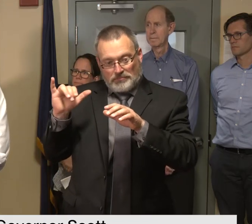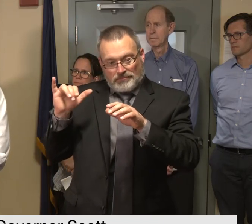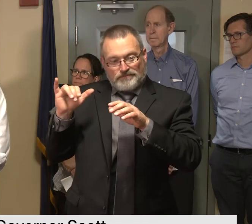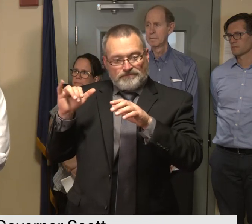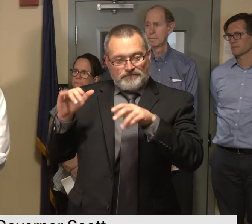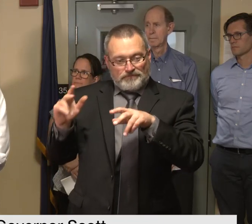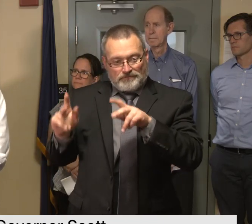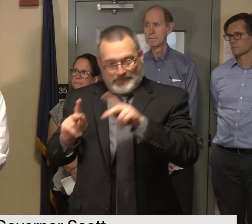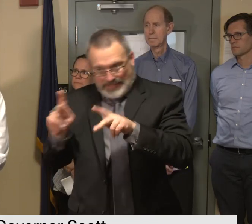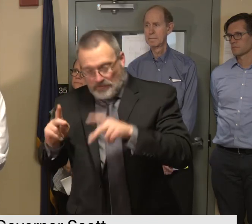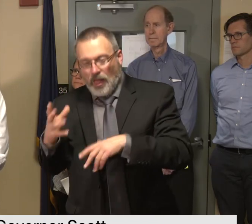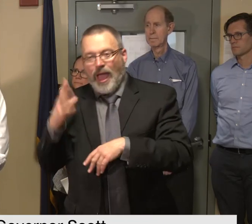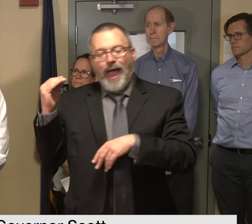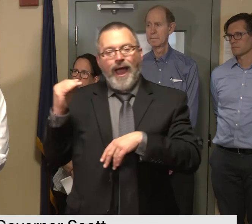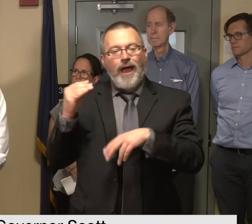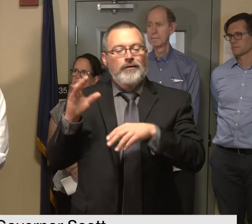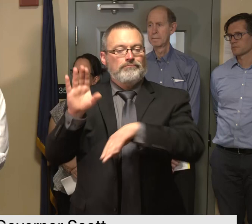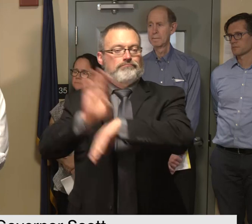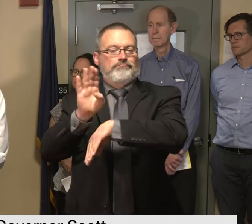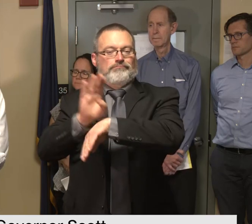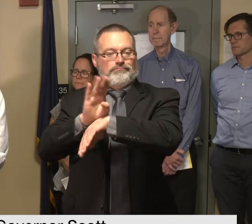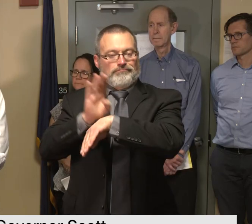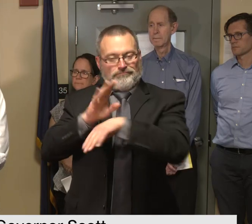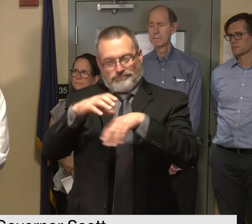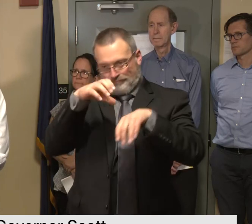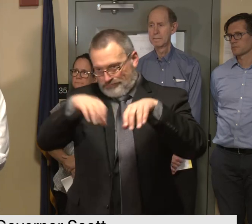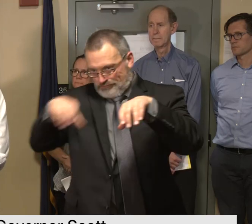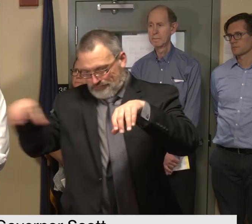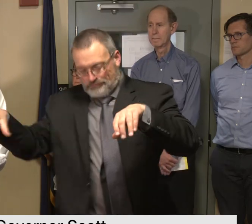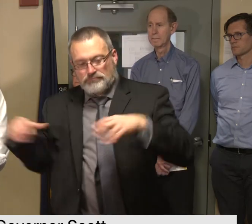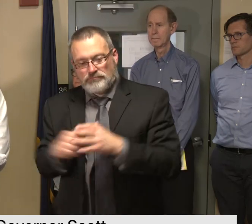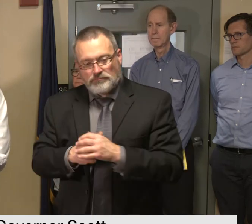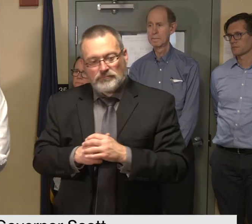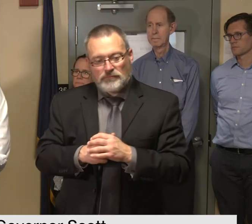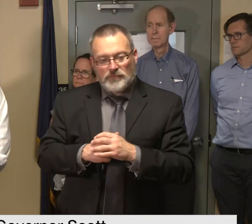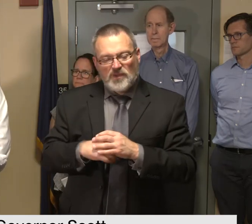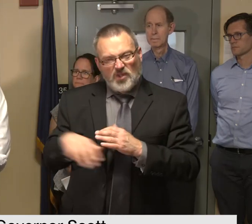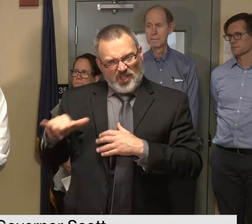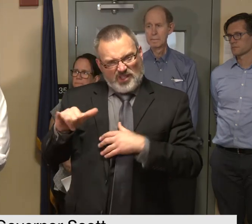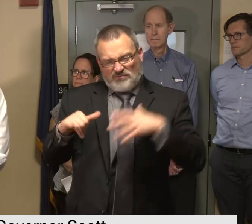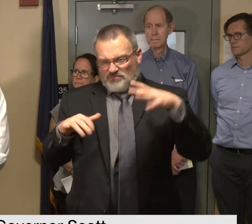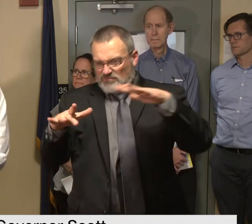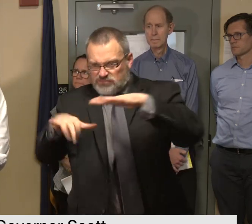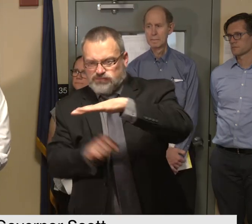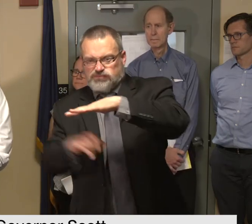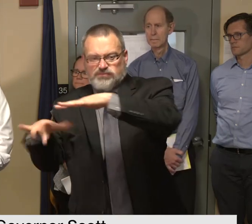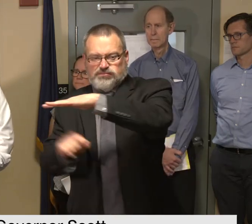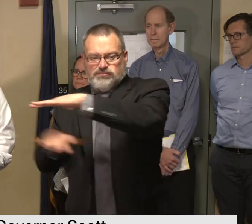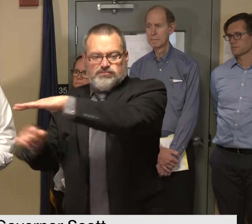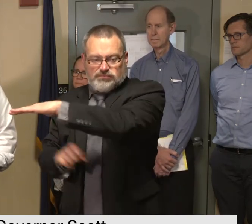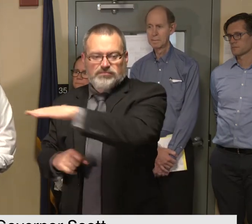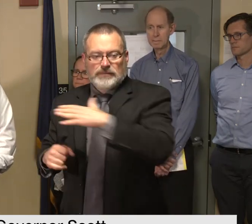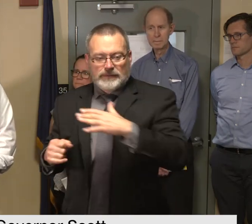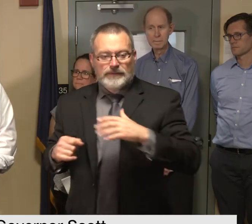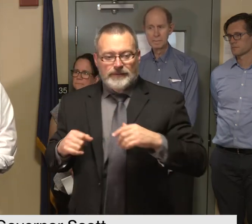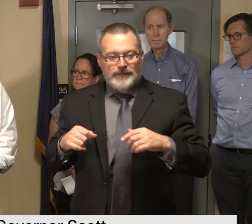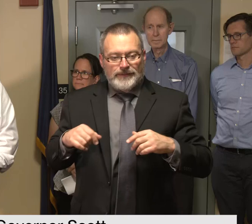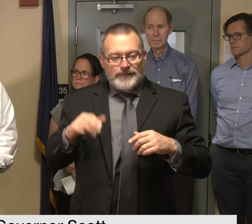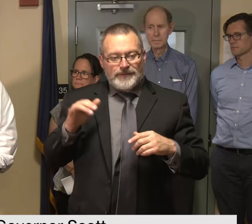areas in middlesex with significant washouts the vermonter is not running nor is freight